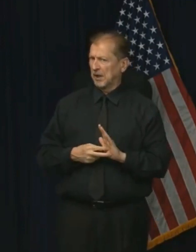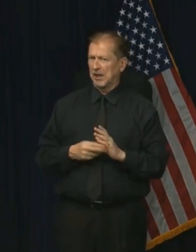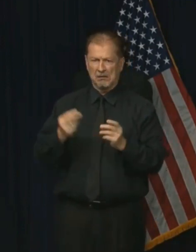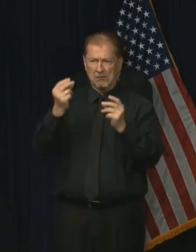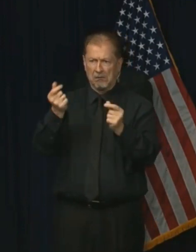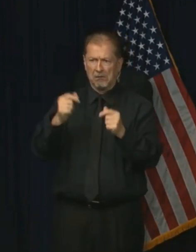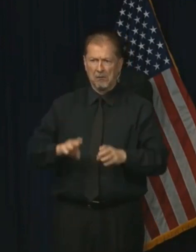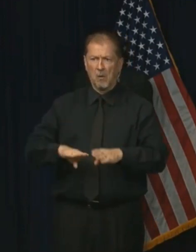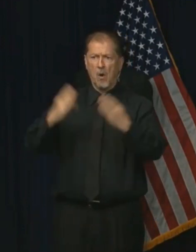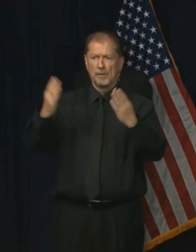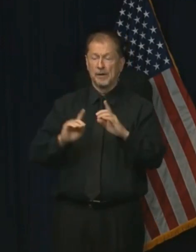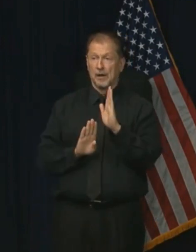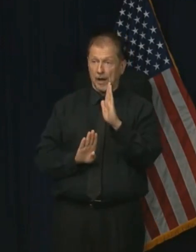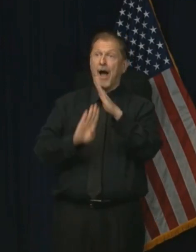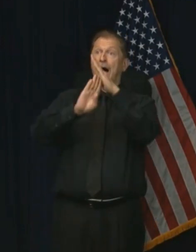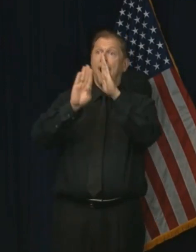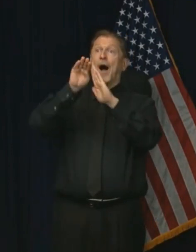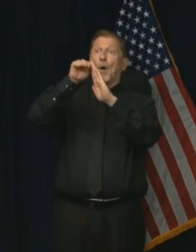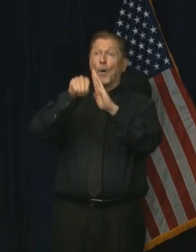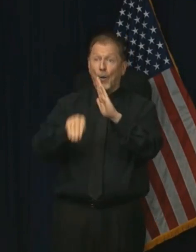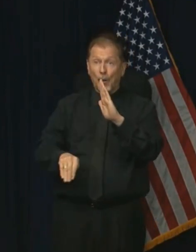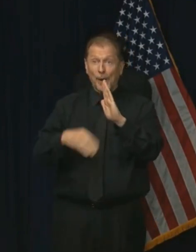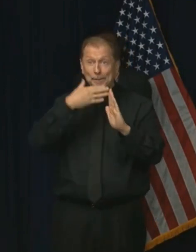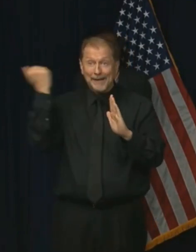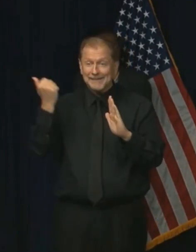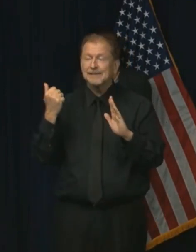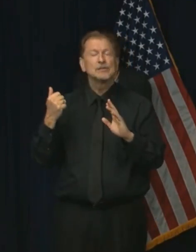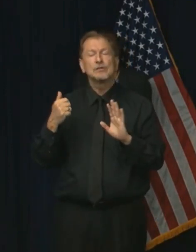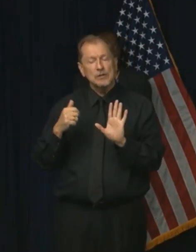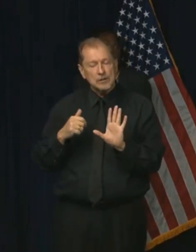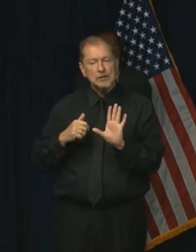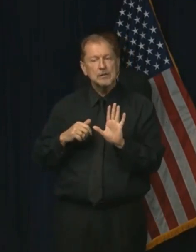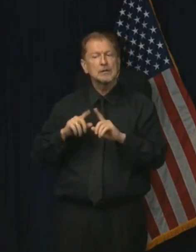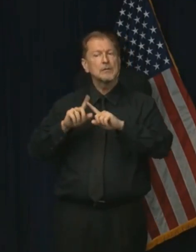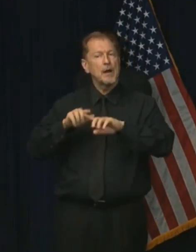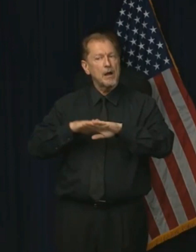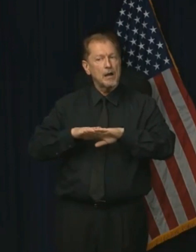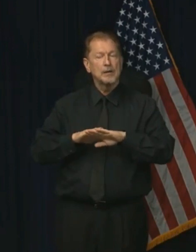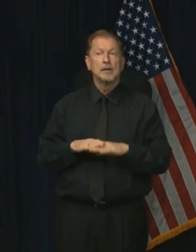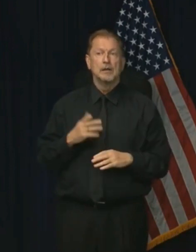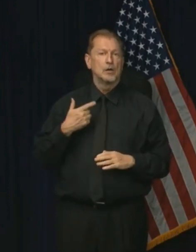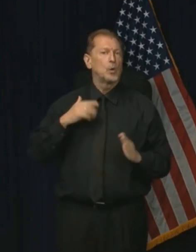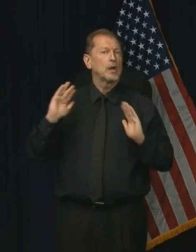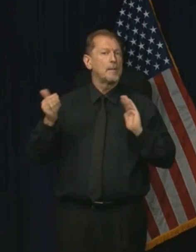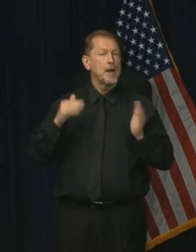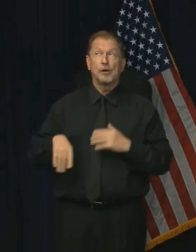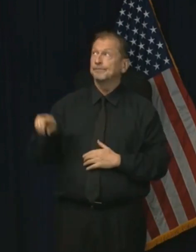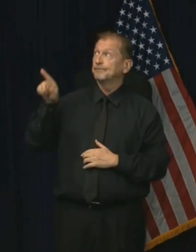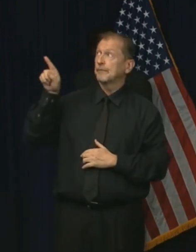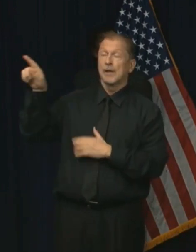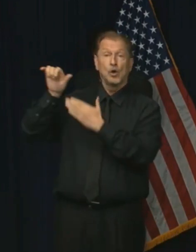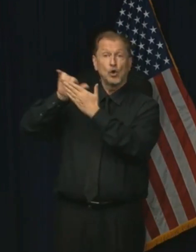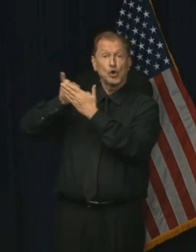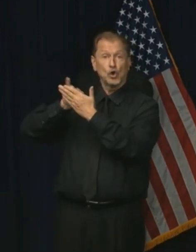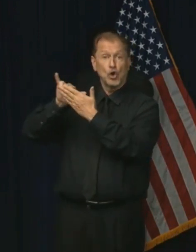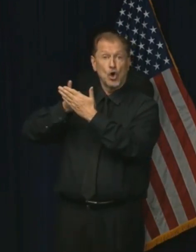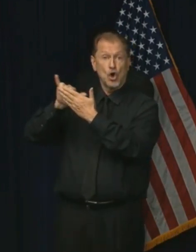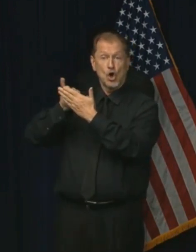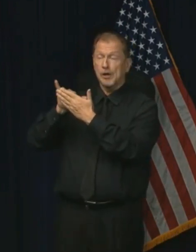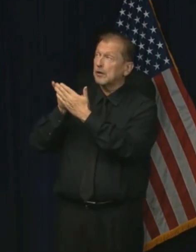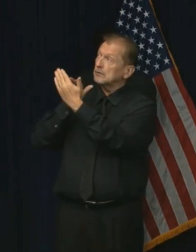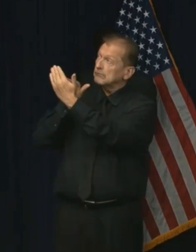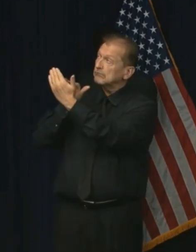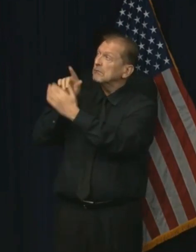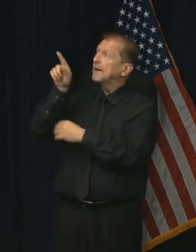you know, immediately off of a peak. What we're seeing in places like New York is that the peak